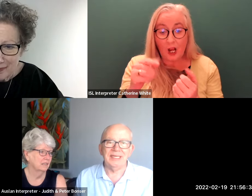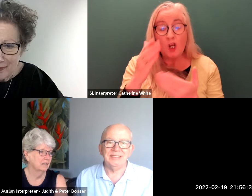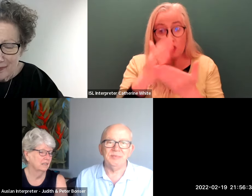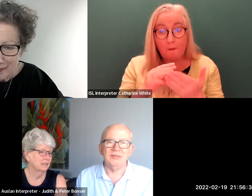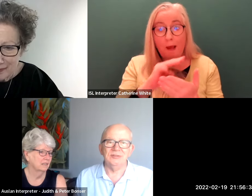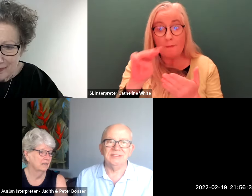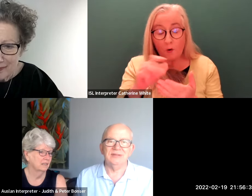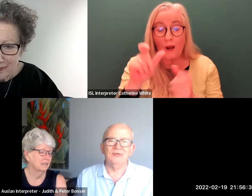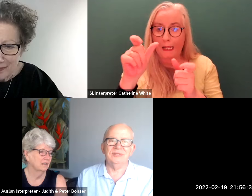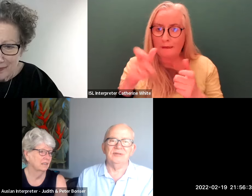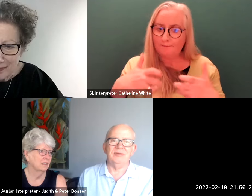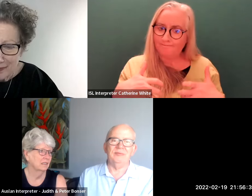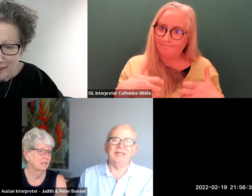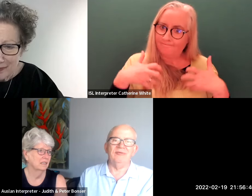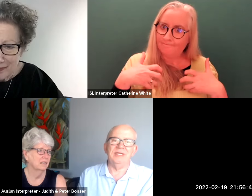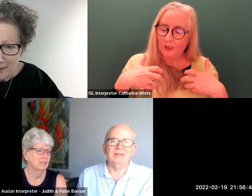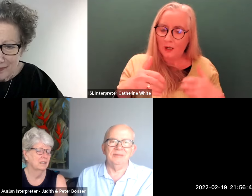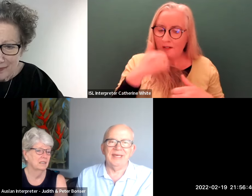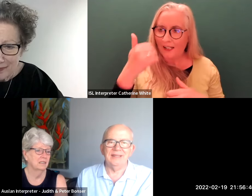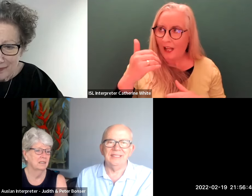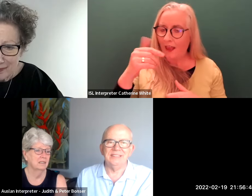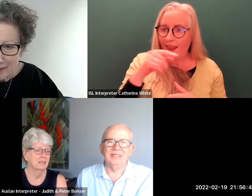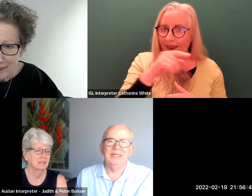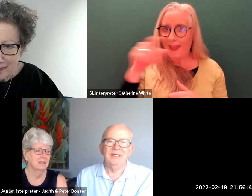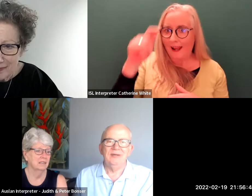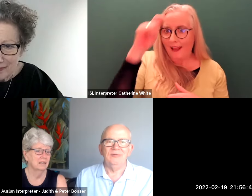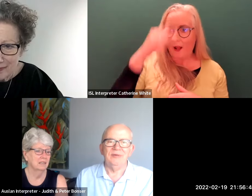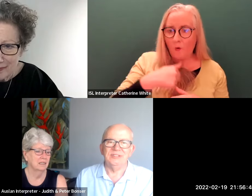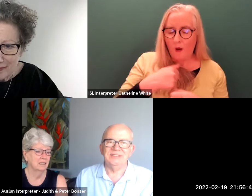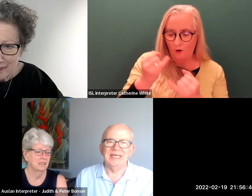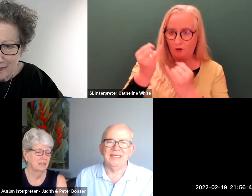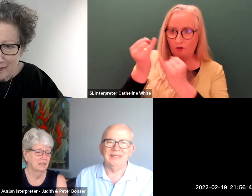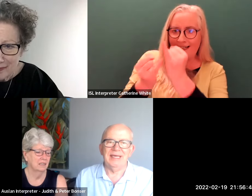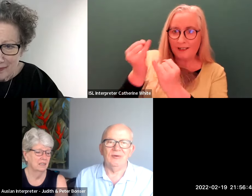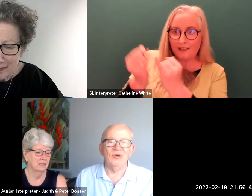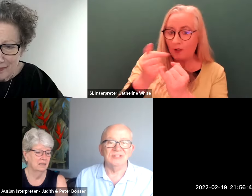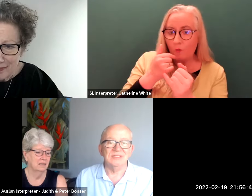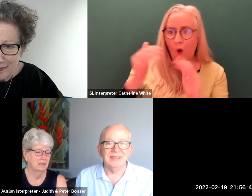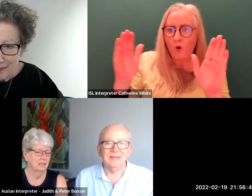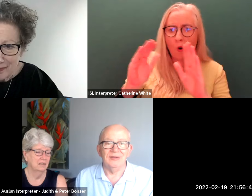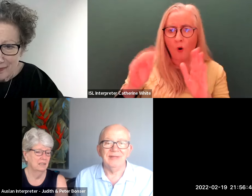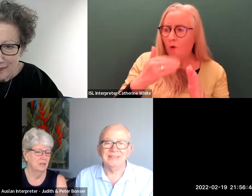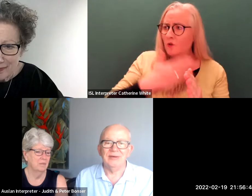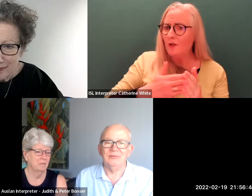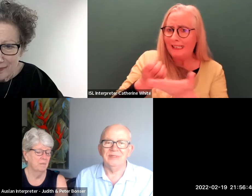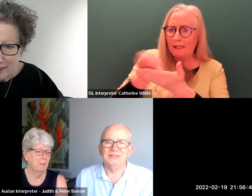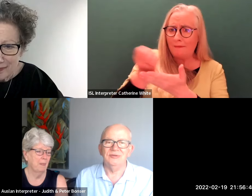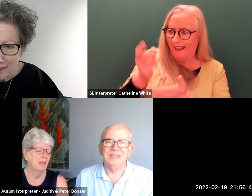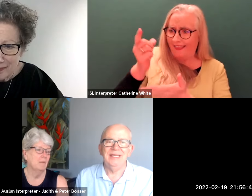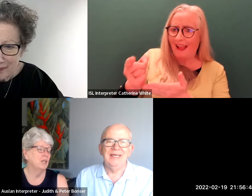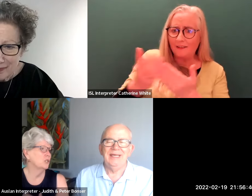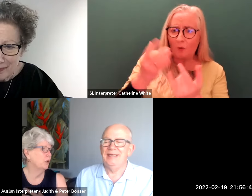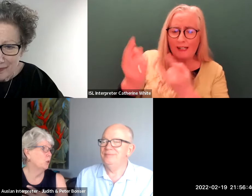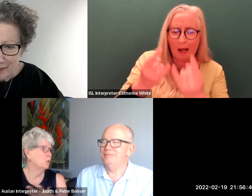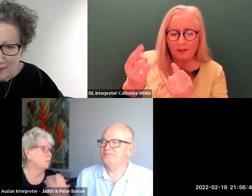people i guess because they thought that we were being critical about things but we were just saying it how it was like you know that's how we saw